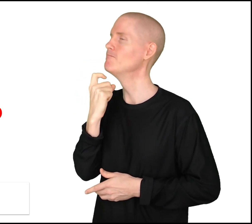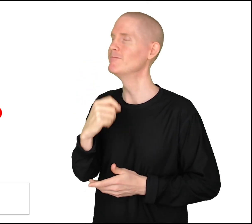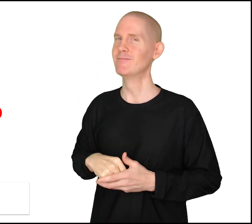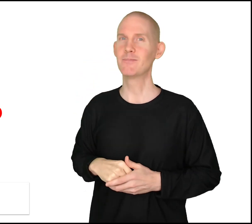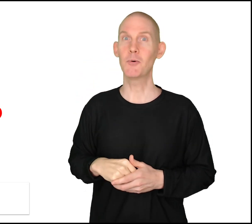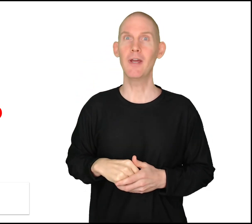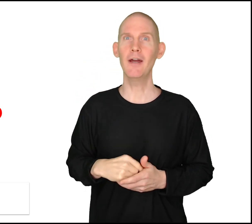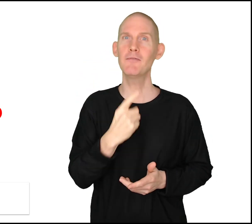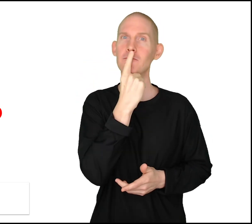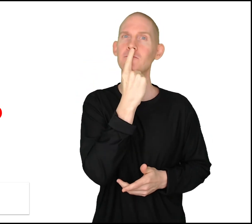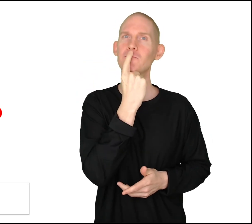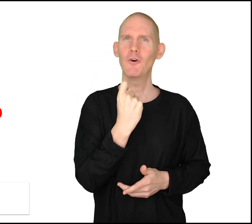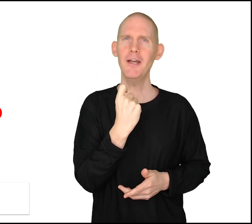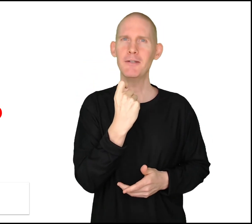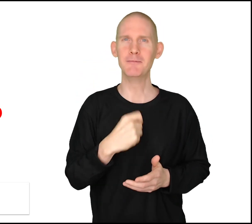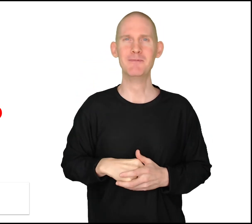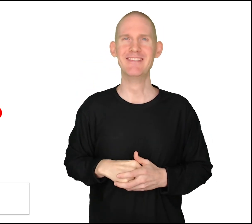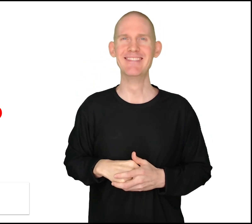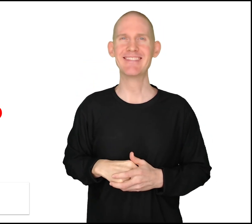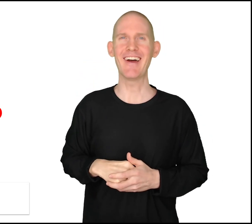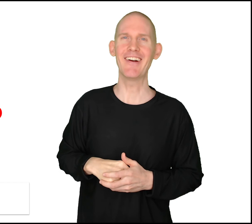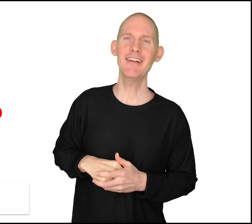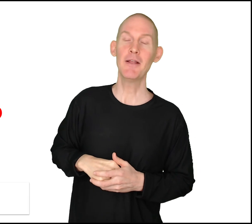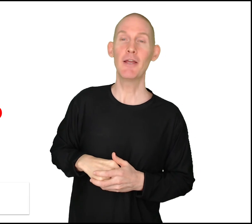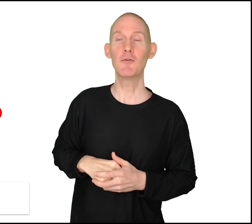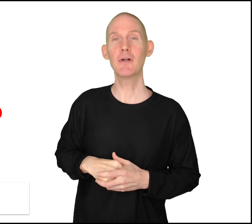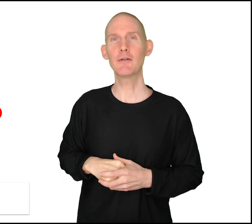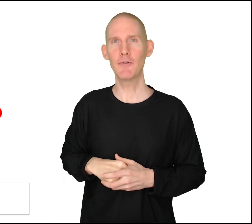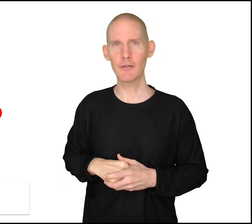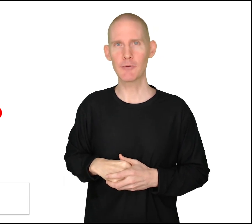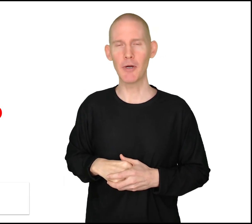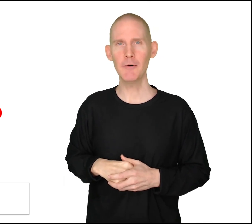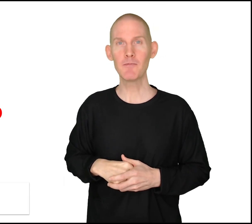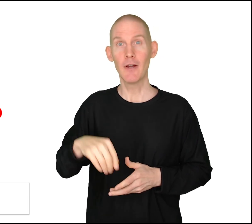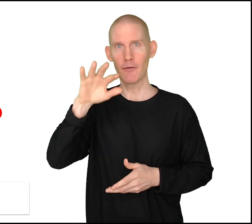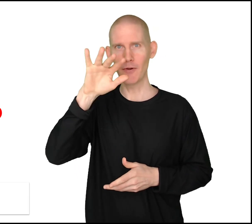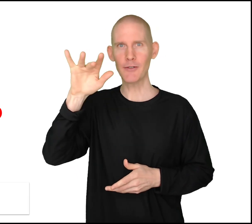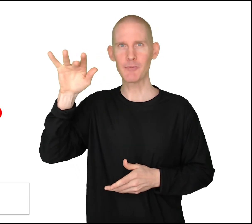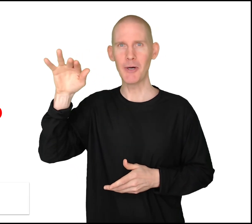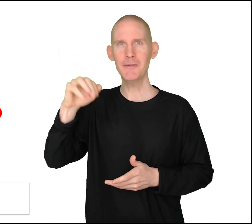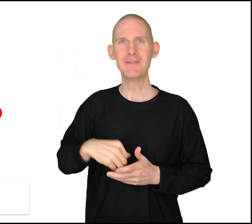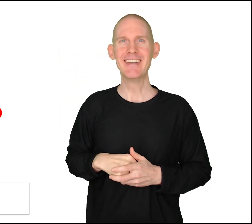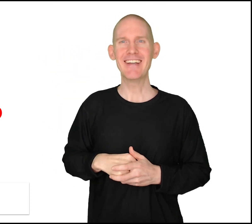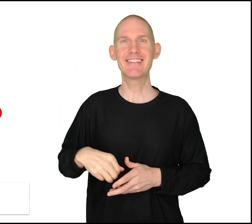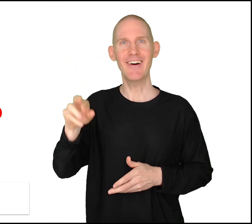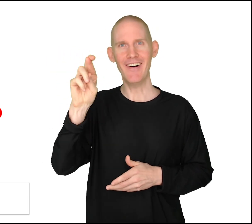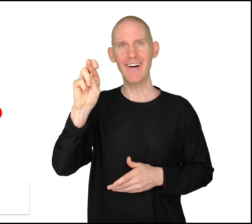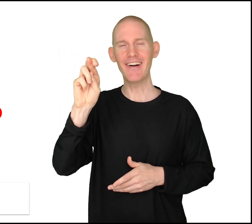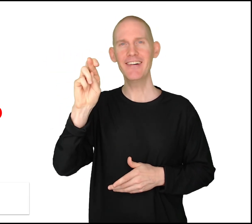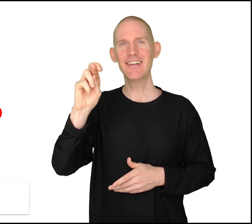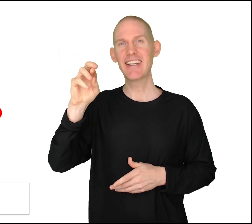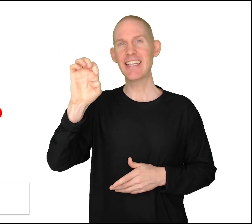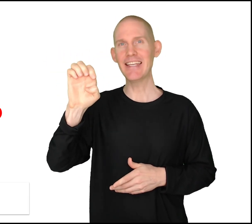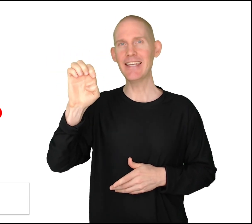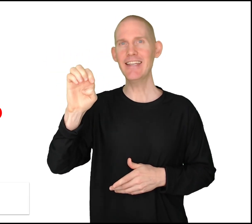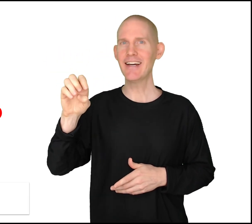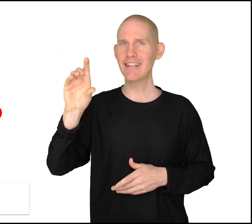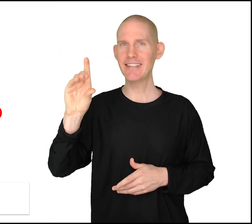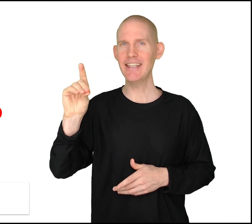So we have red. Alright, if you want to fingerspell, fingerspell, it's R-E-B.